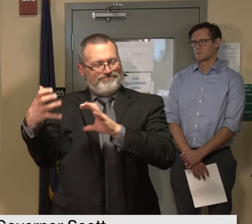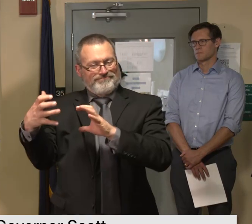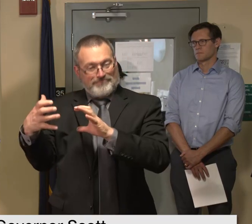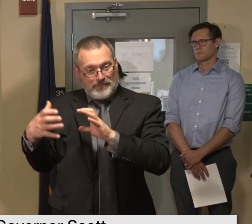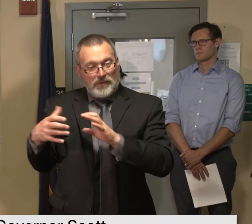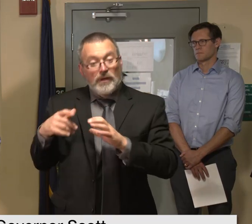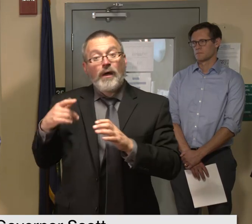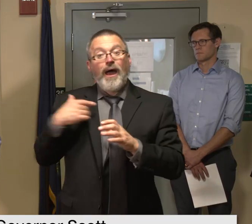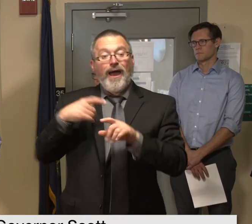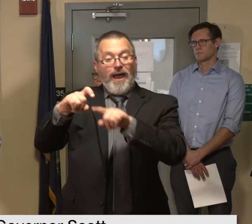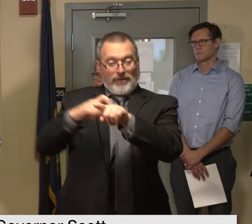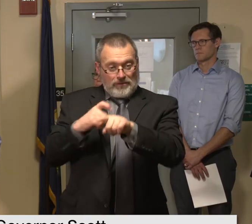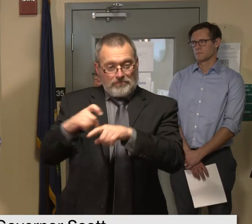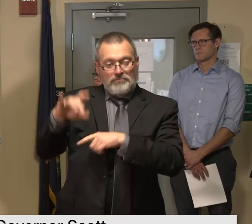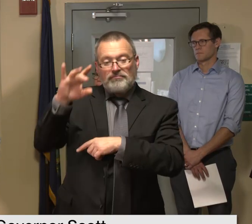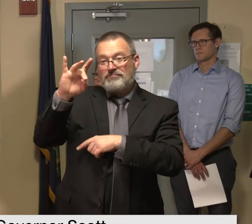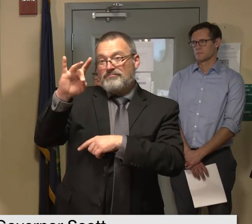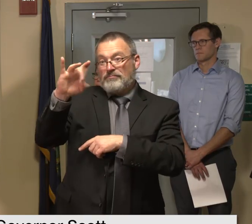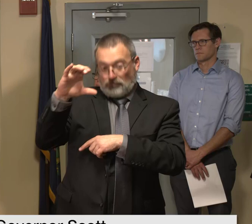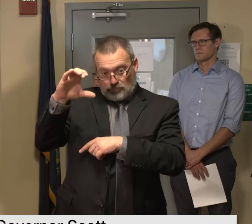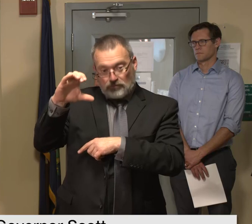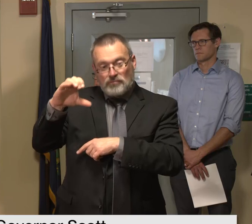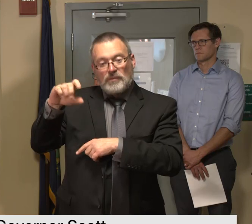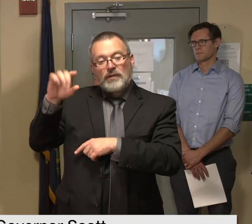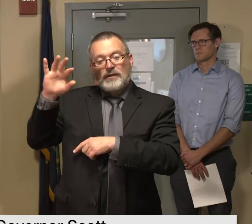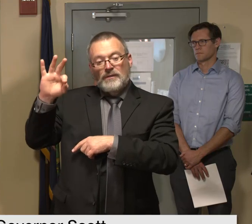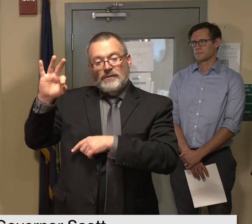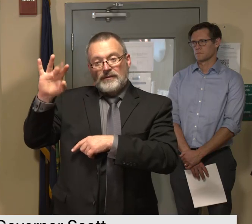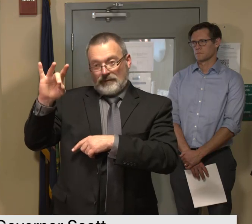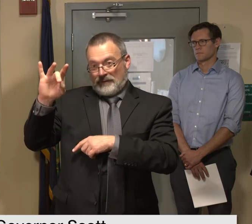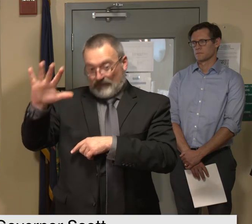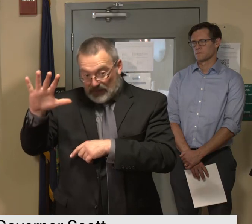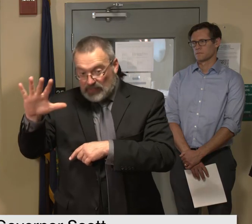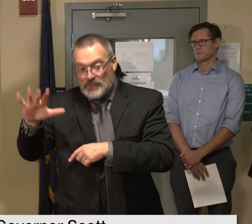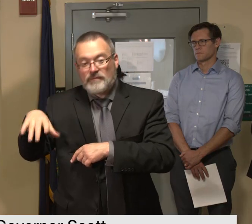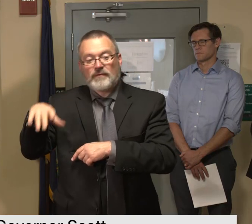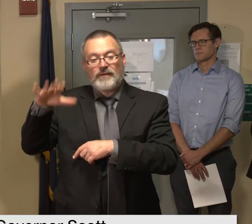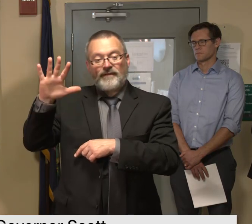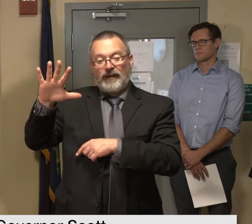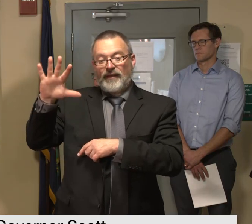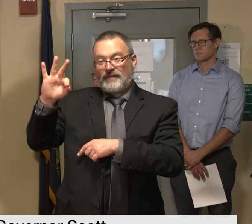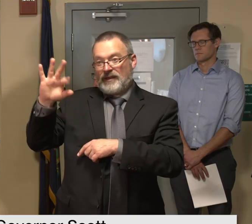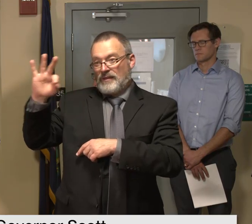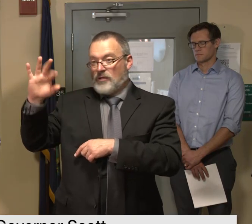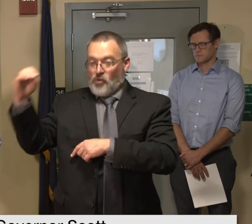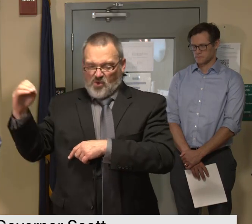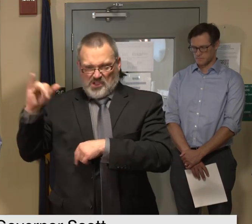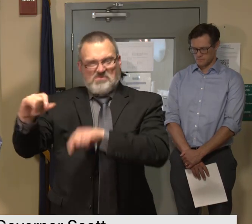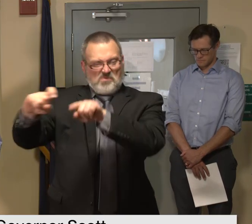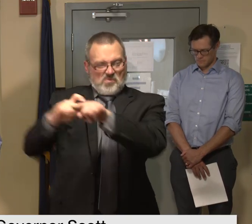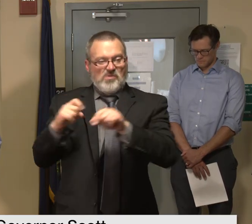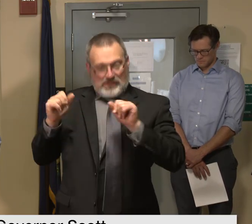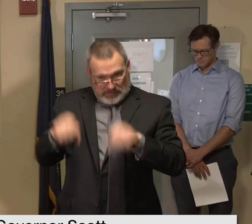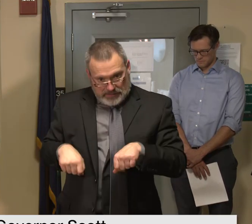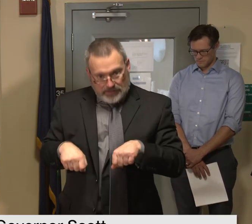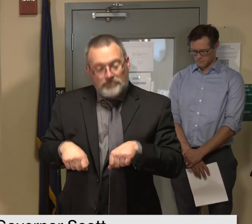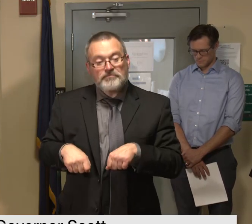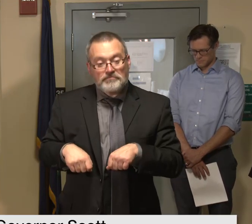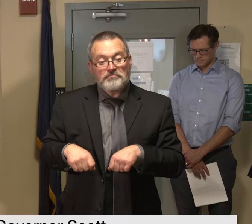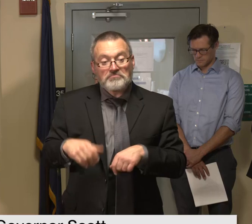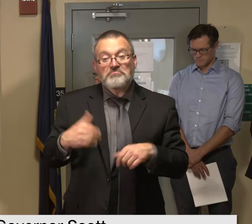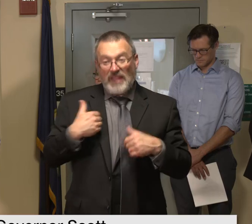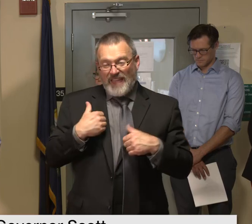1-800-985-5990 and of course the 988